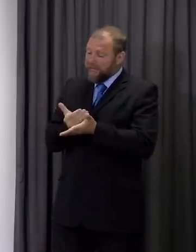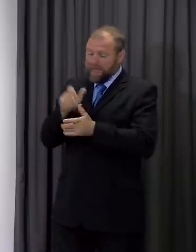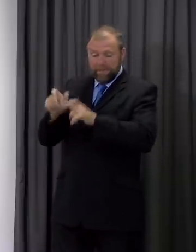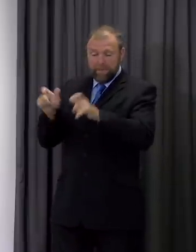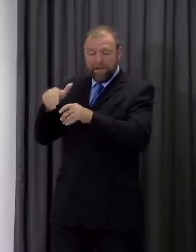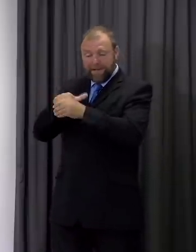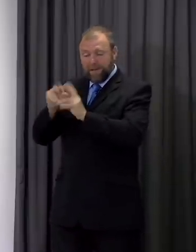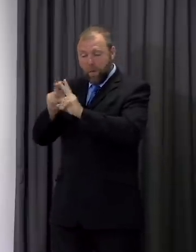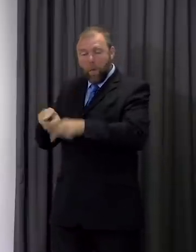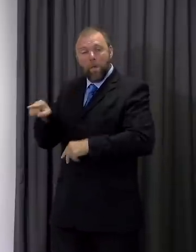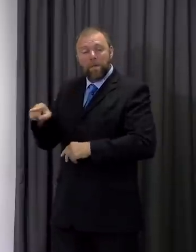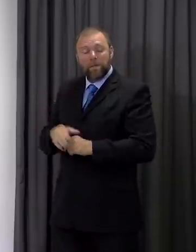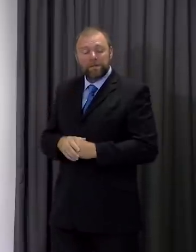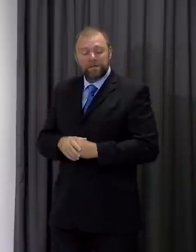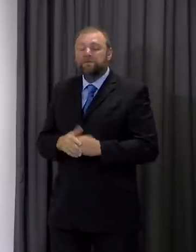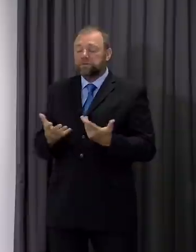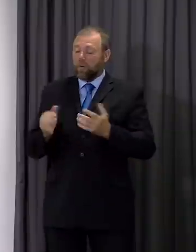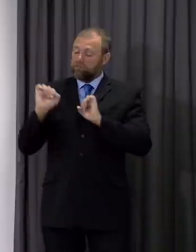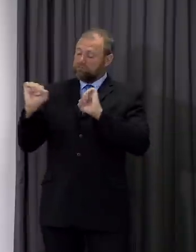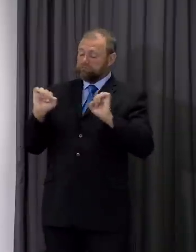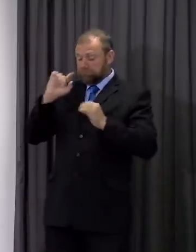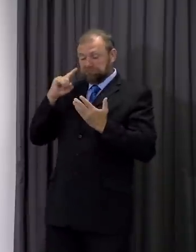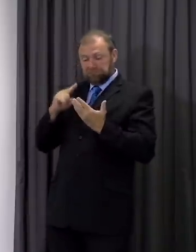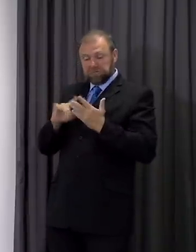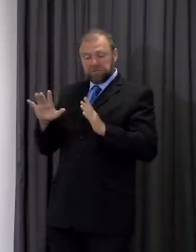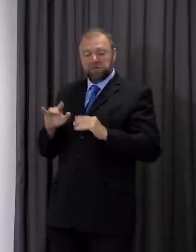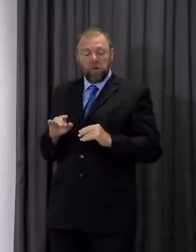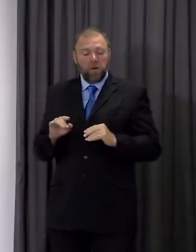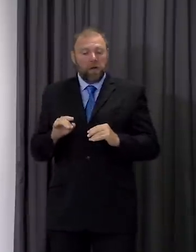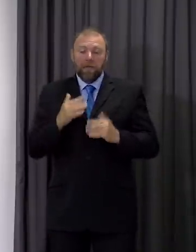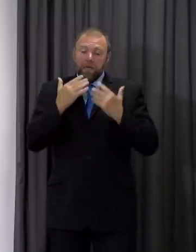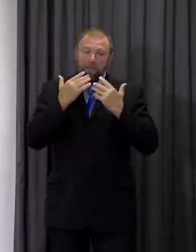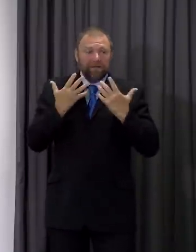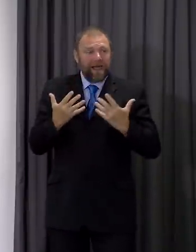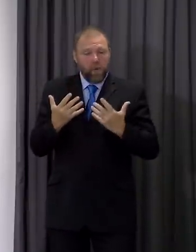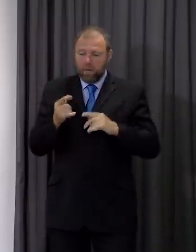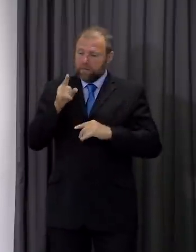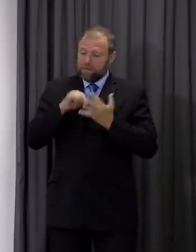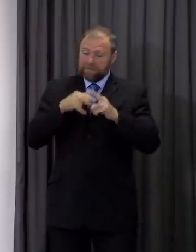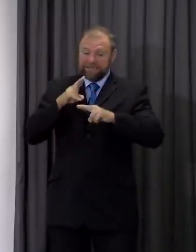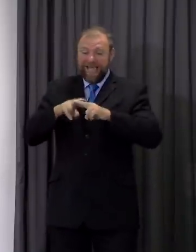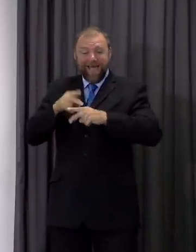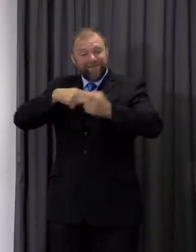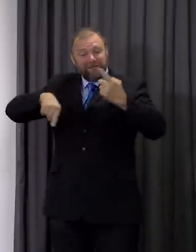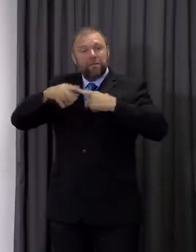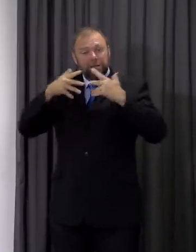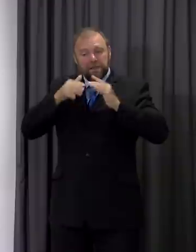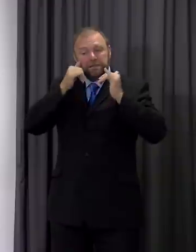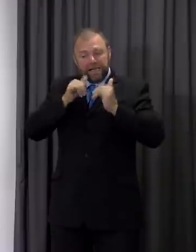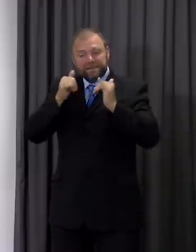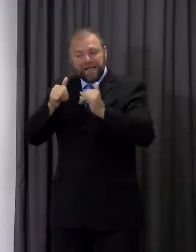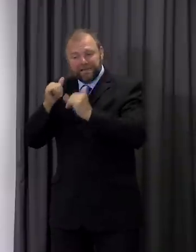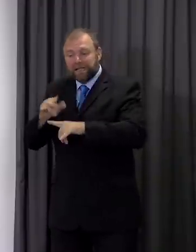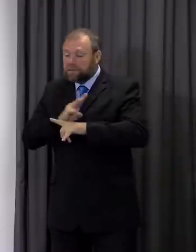about the control measures we have in place. And, frankly, if at the start of this we were able to test care homes every two weeks, people have recognised it as a very